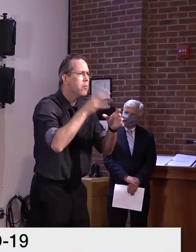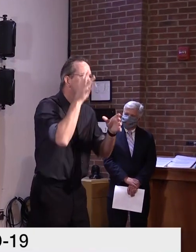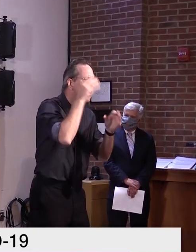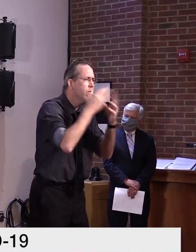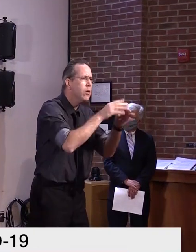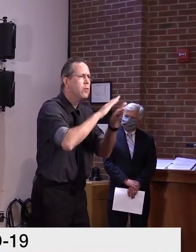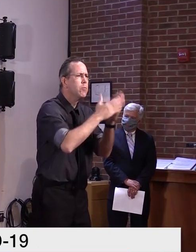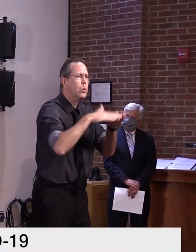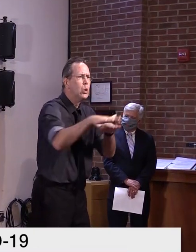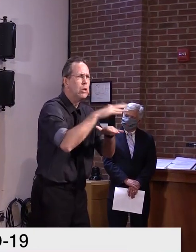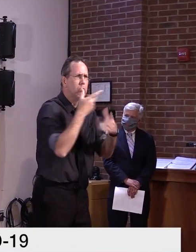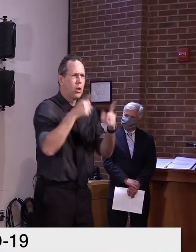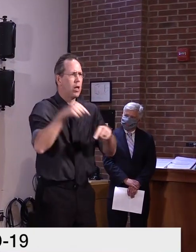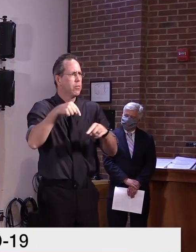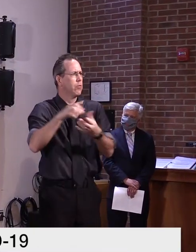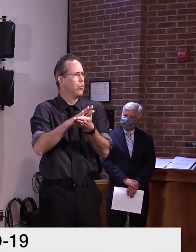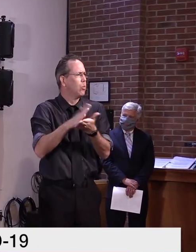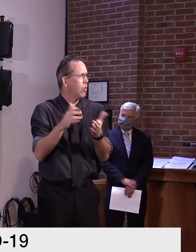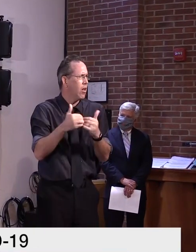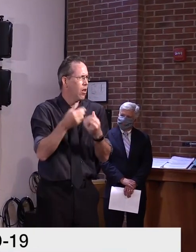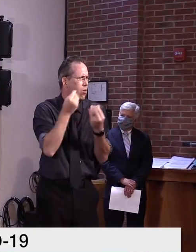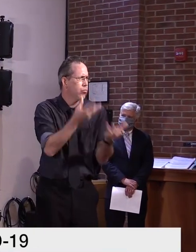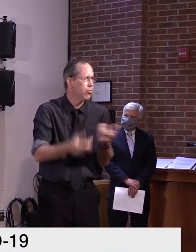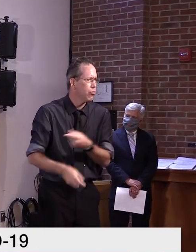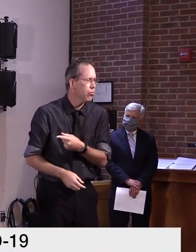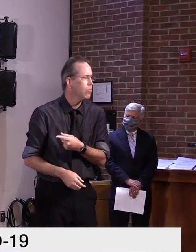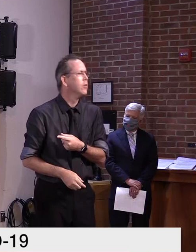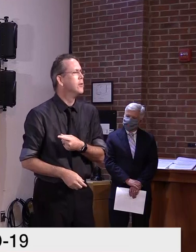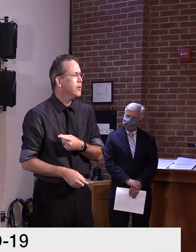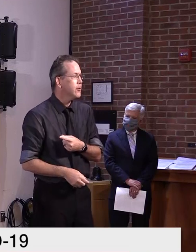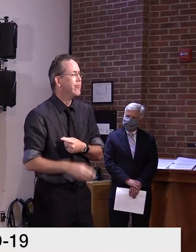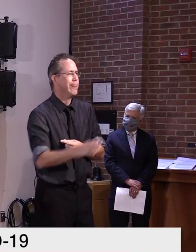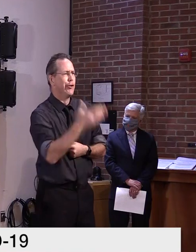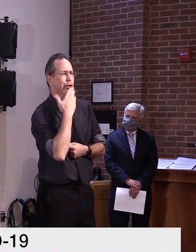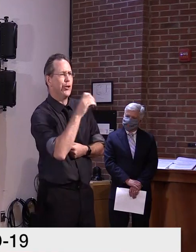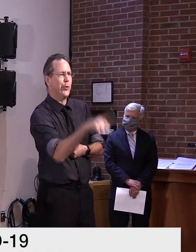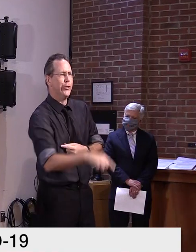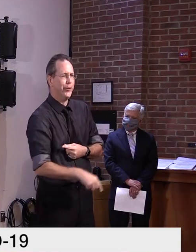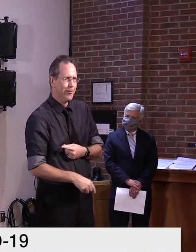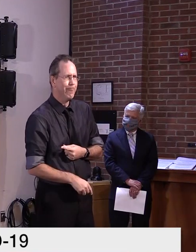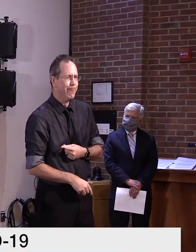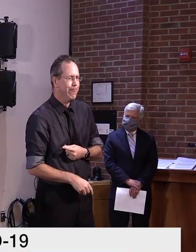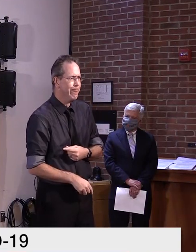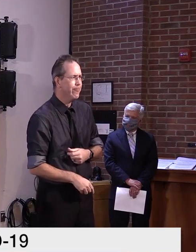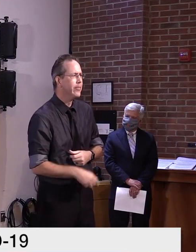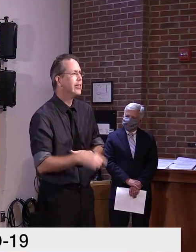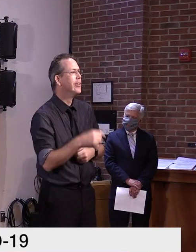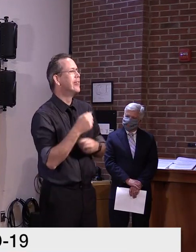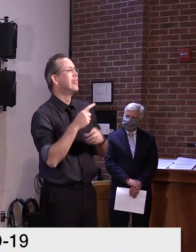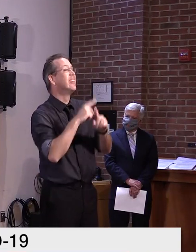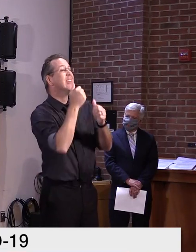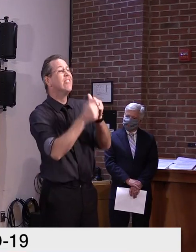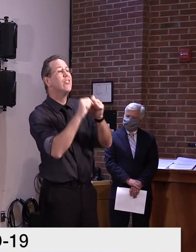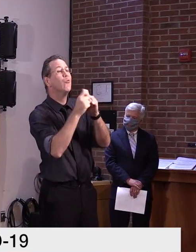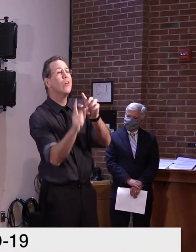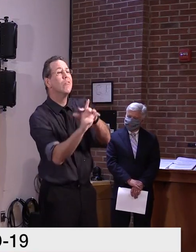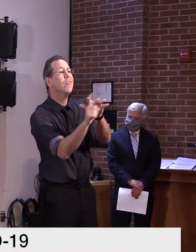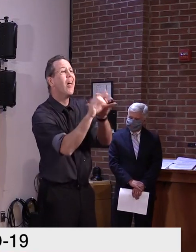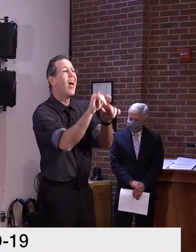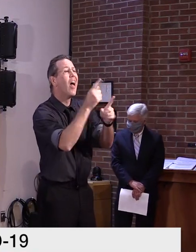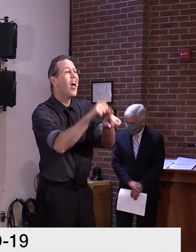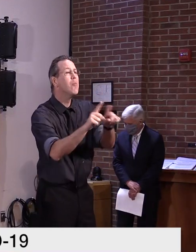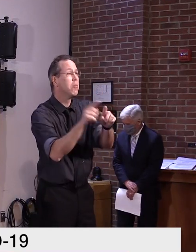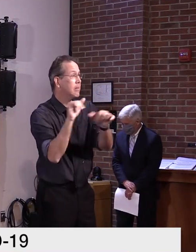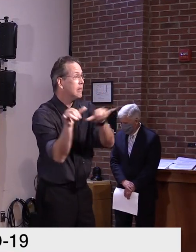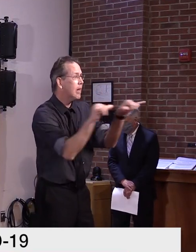is going to be unique. Um, one message we tried to give very clearly early on in this is